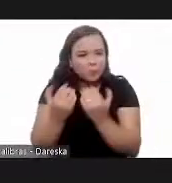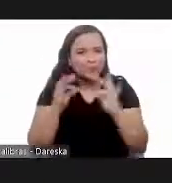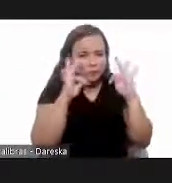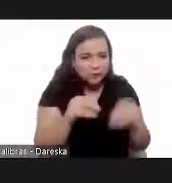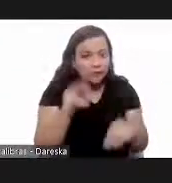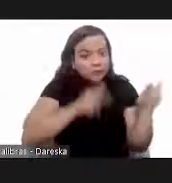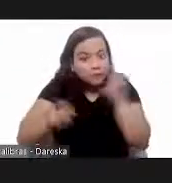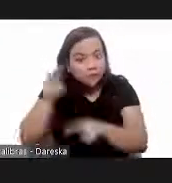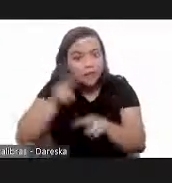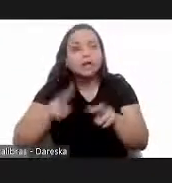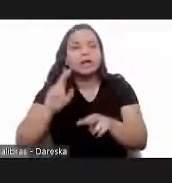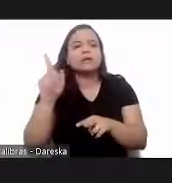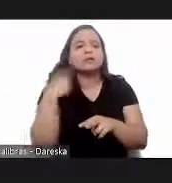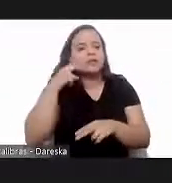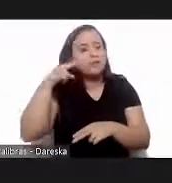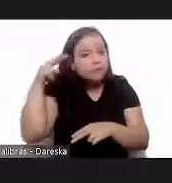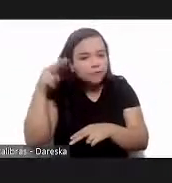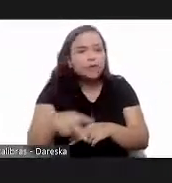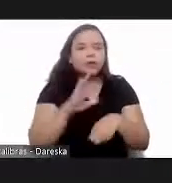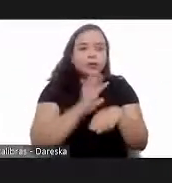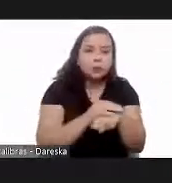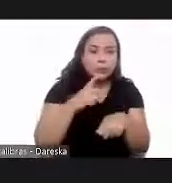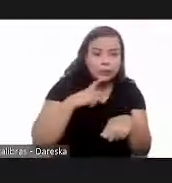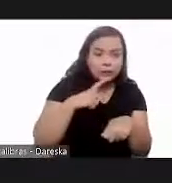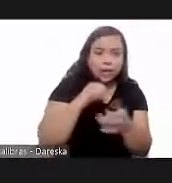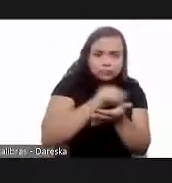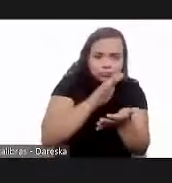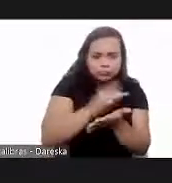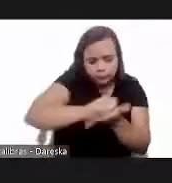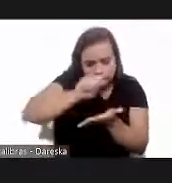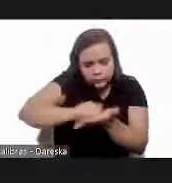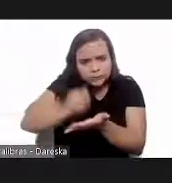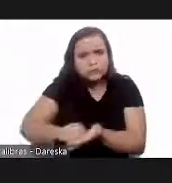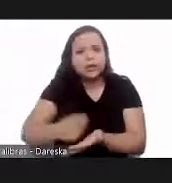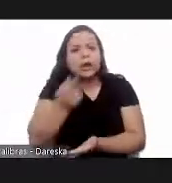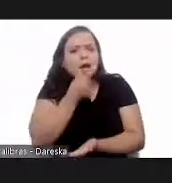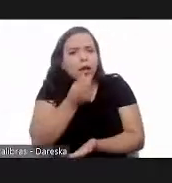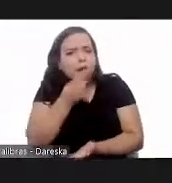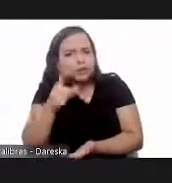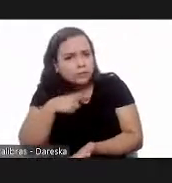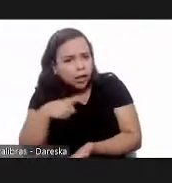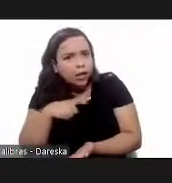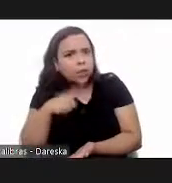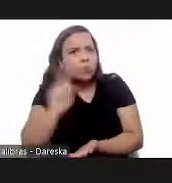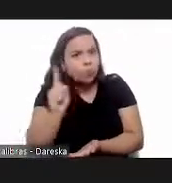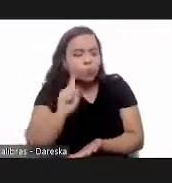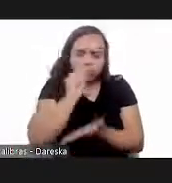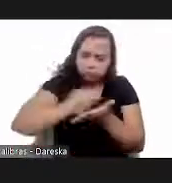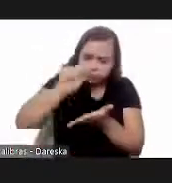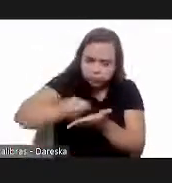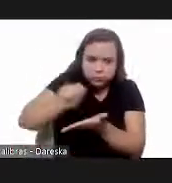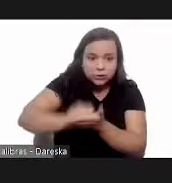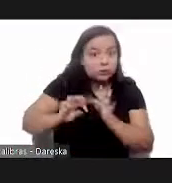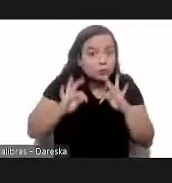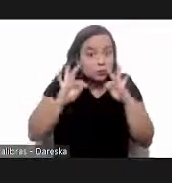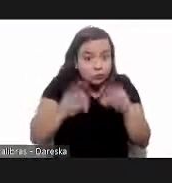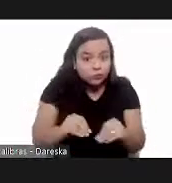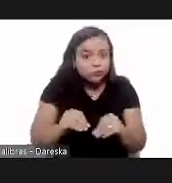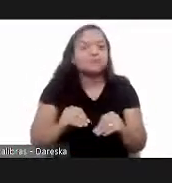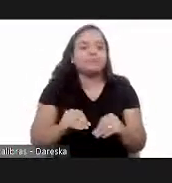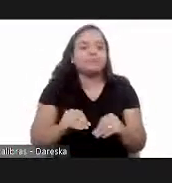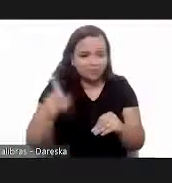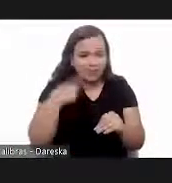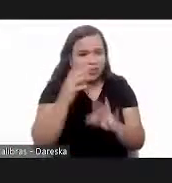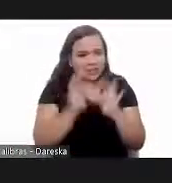community we take note of all their dates disease history the medication they may be using we